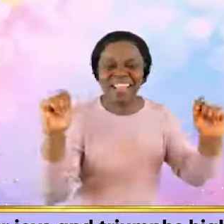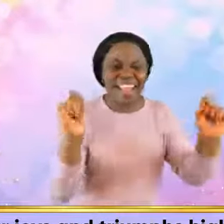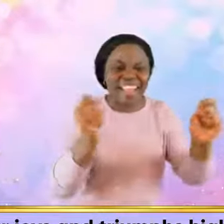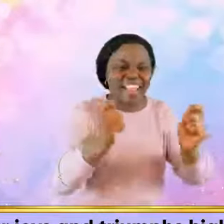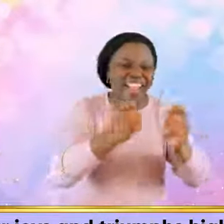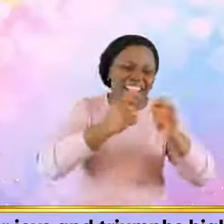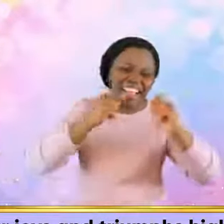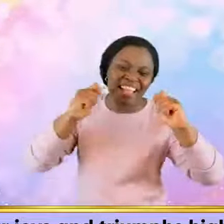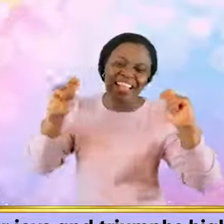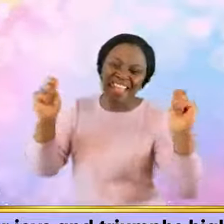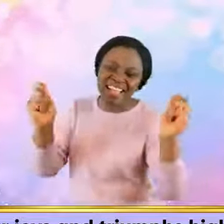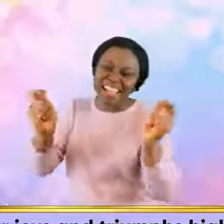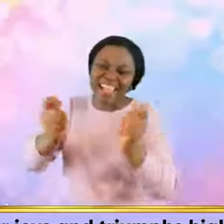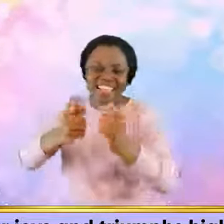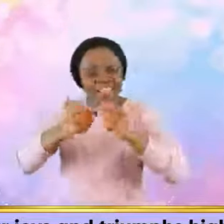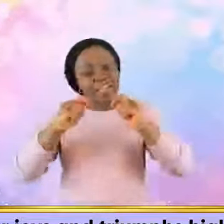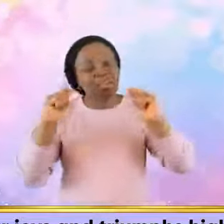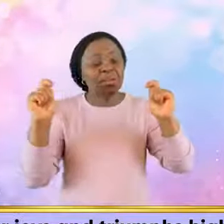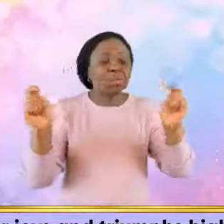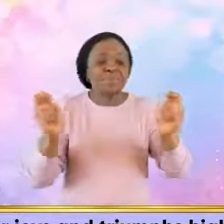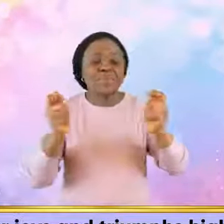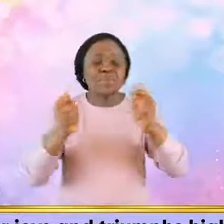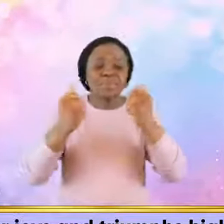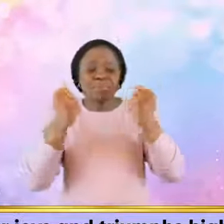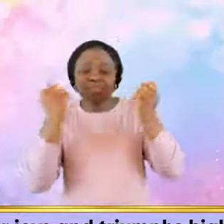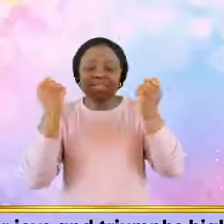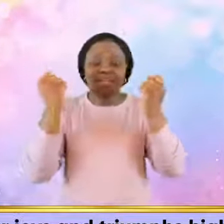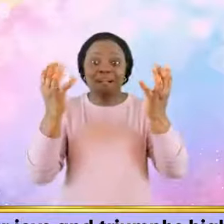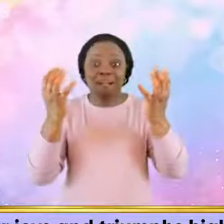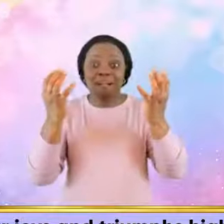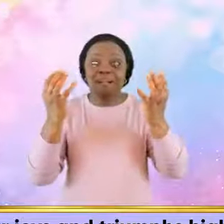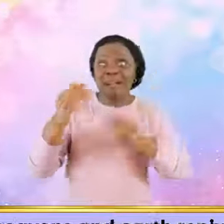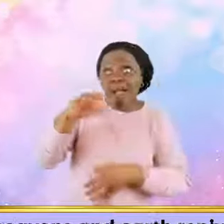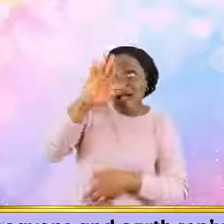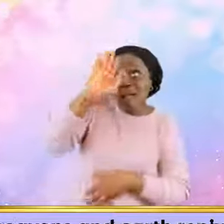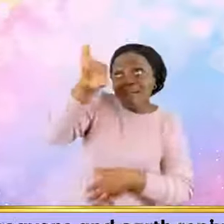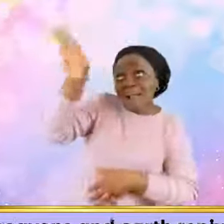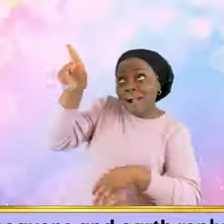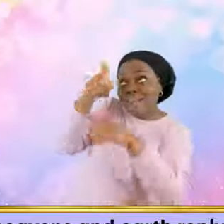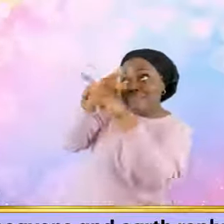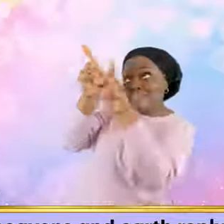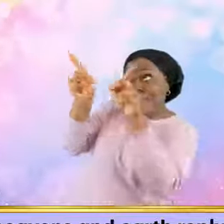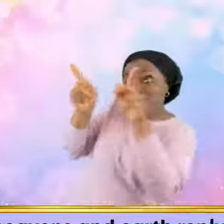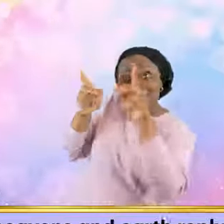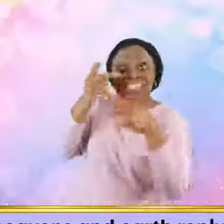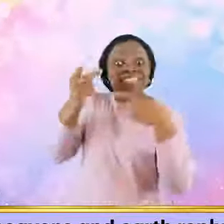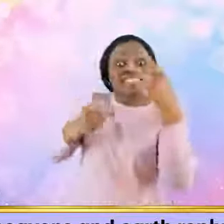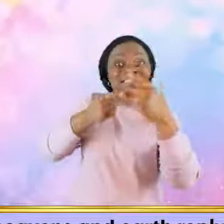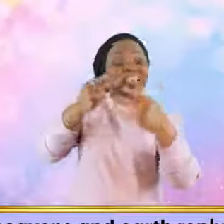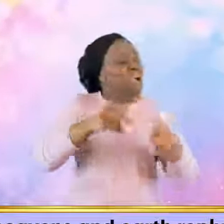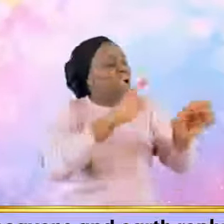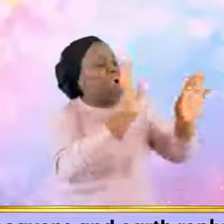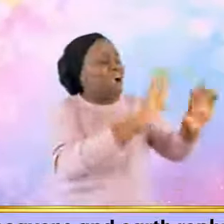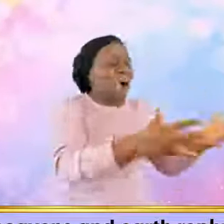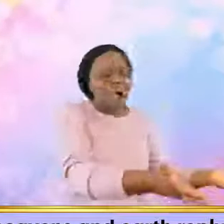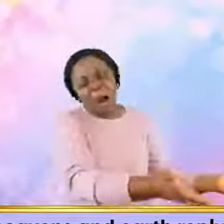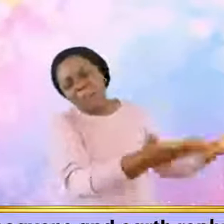Alleluia! 4 Sing ye heavens and earth